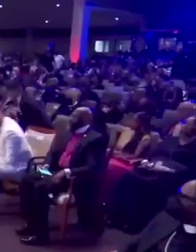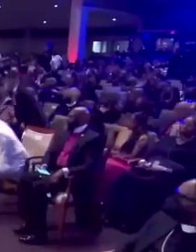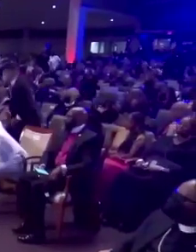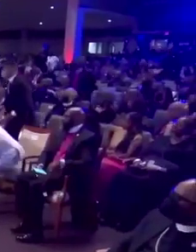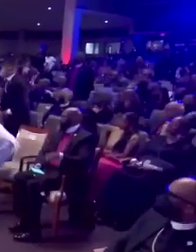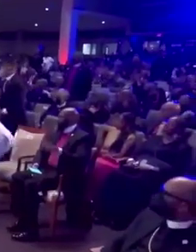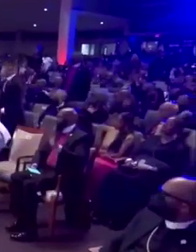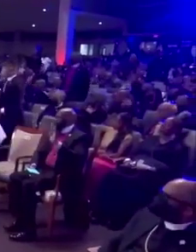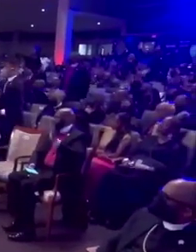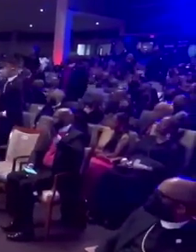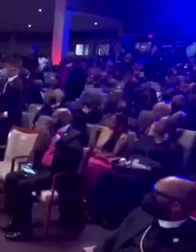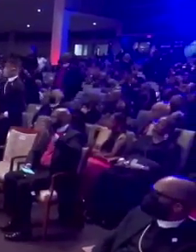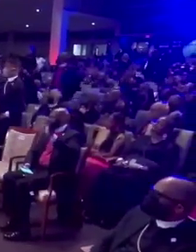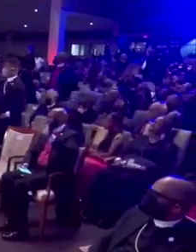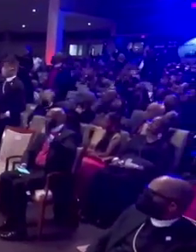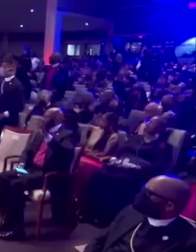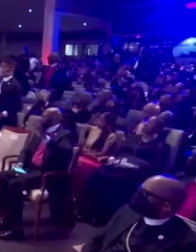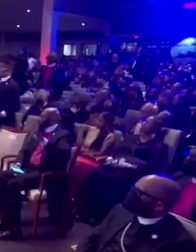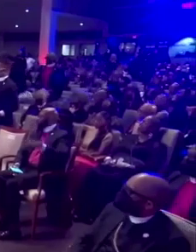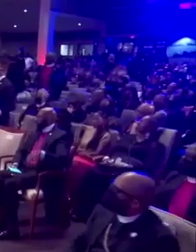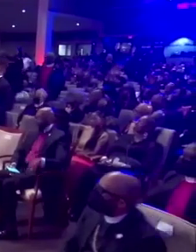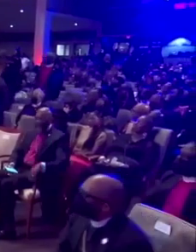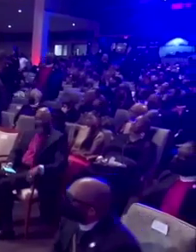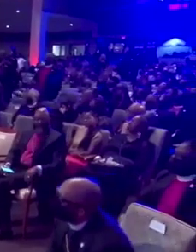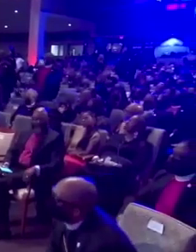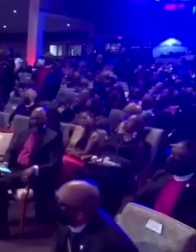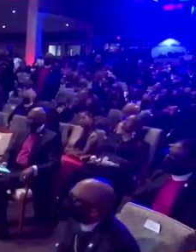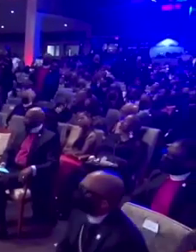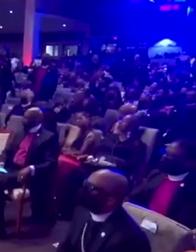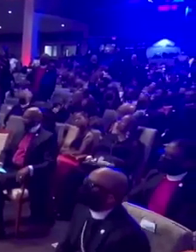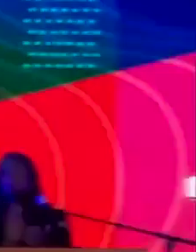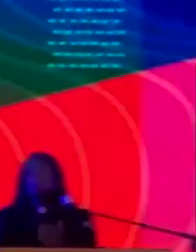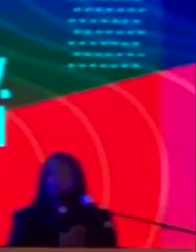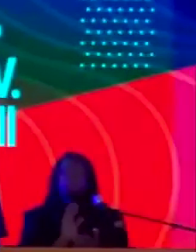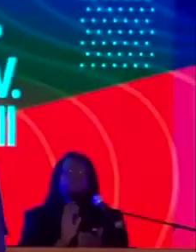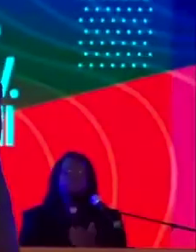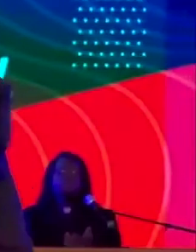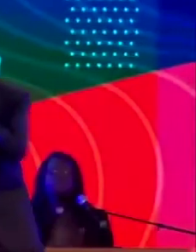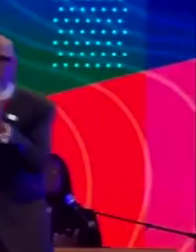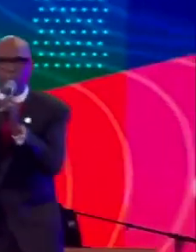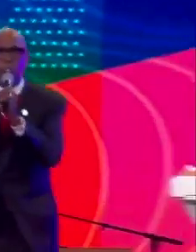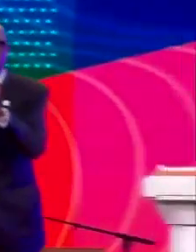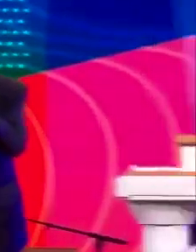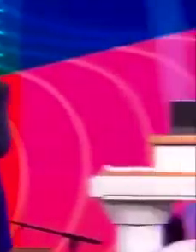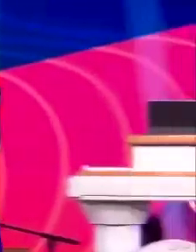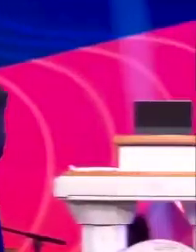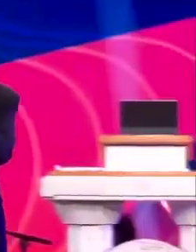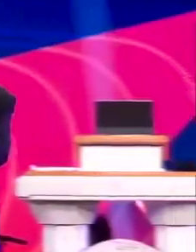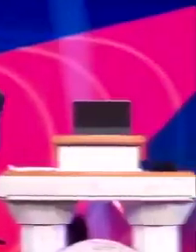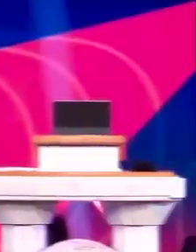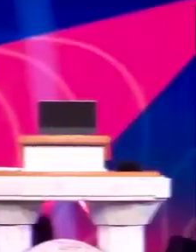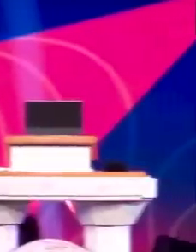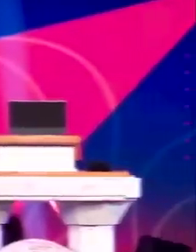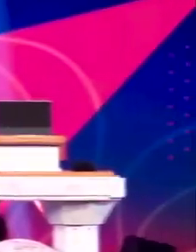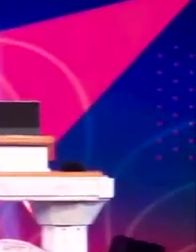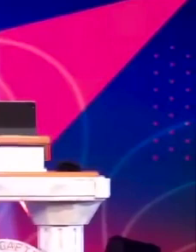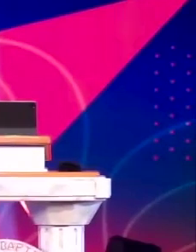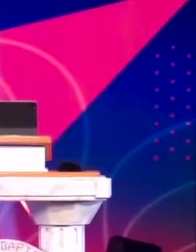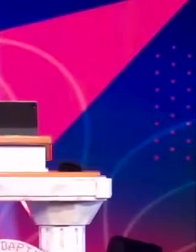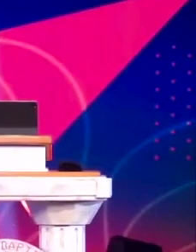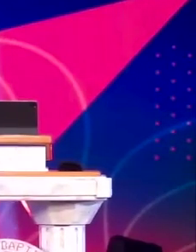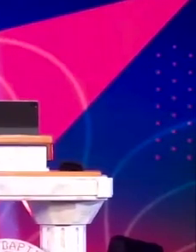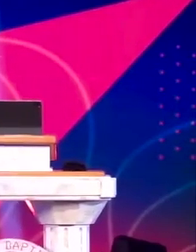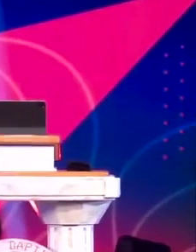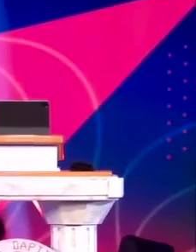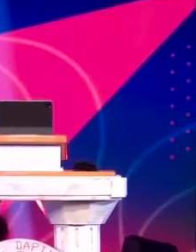because you didn't learn that God was trying to show us something. God was trying to show you something bigger than yourself. He was trying to show you something about what it